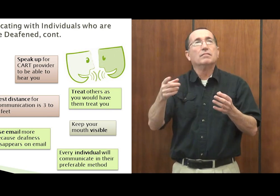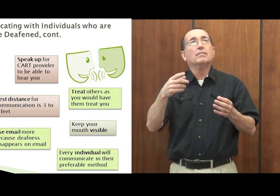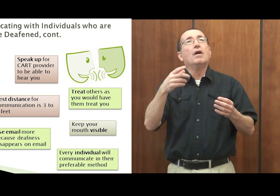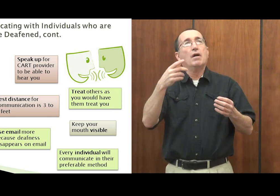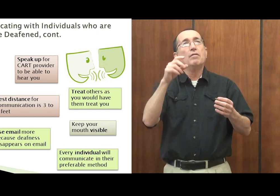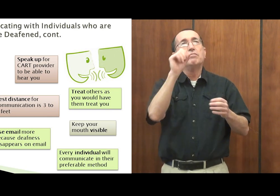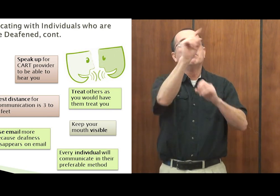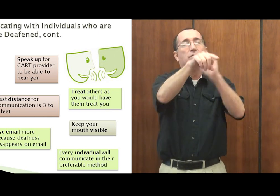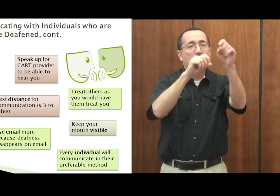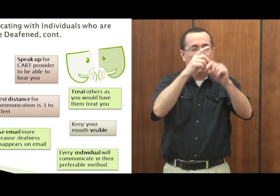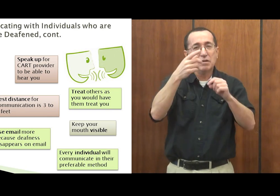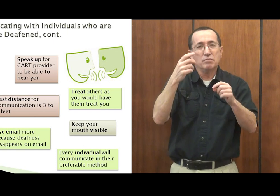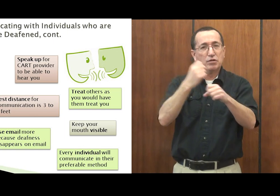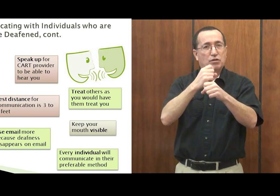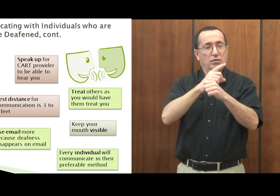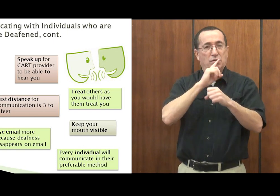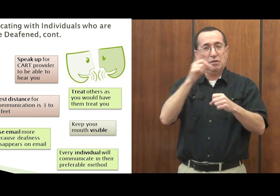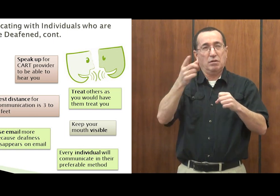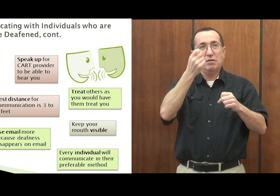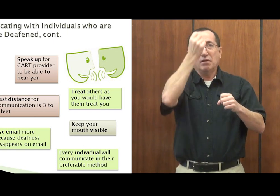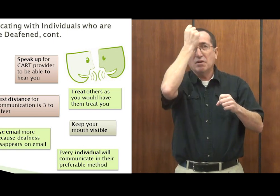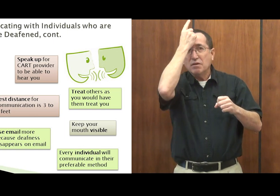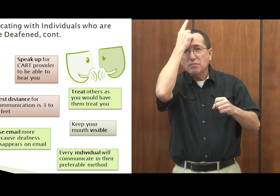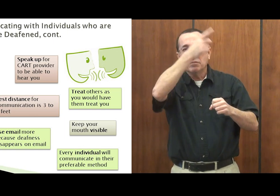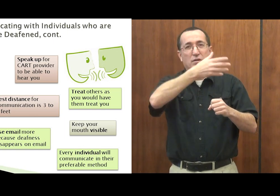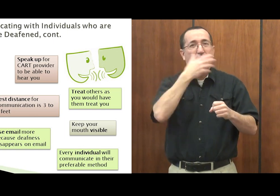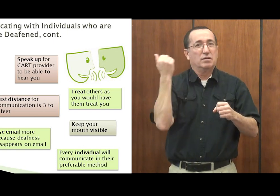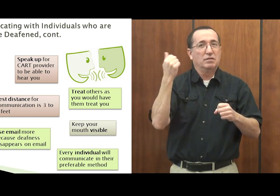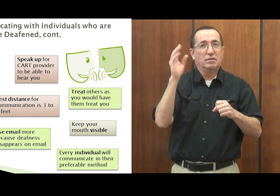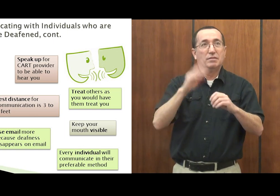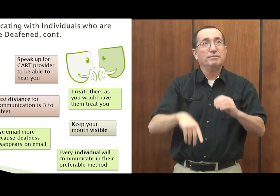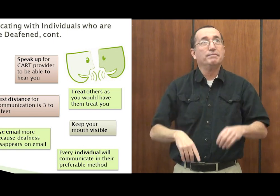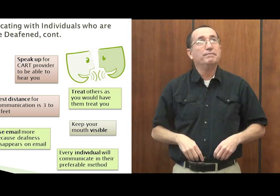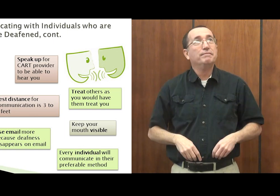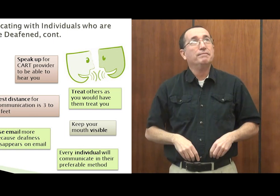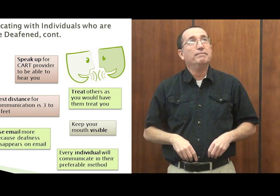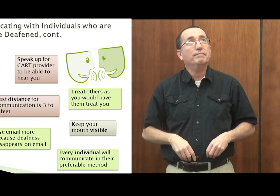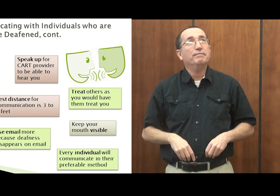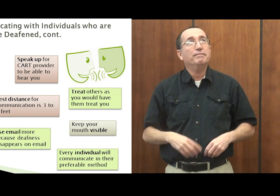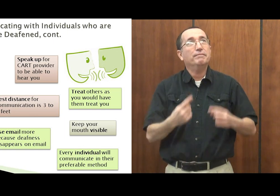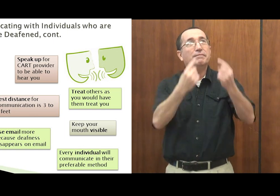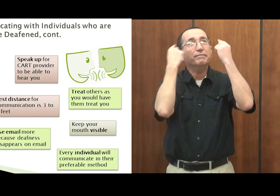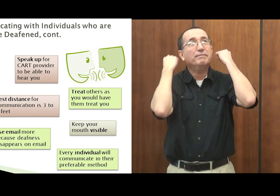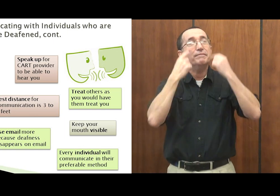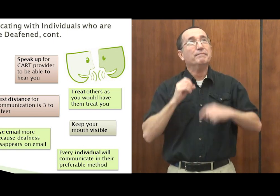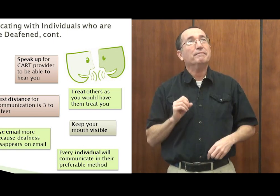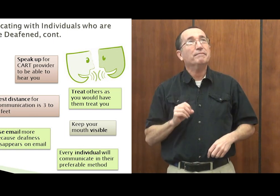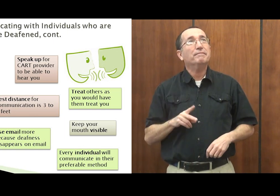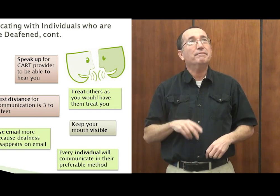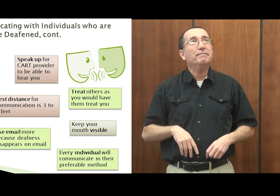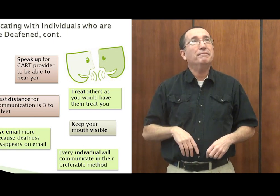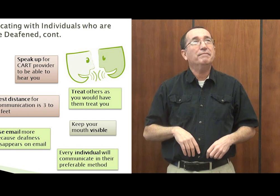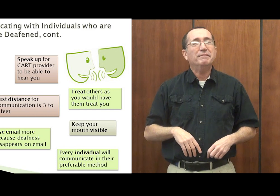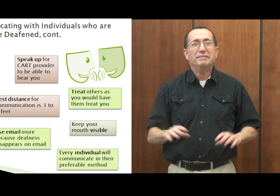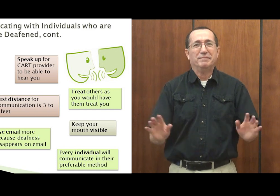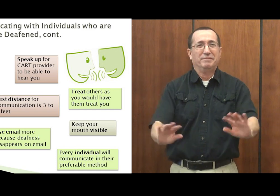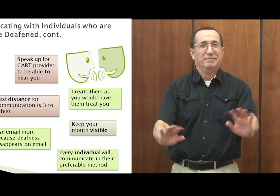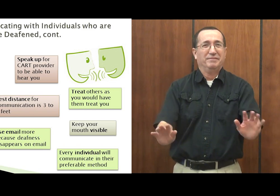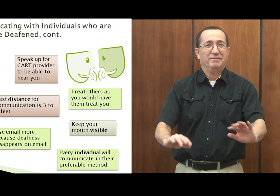ask, stop and stop me. Ask a question. Raise your hand. Whatever you do. Because if I'm not